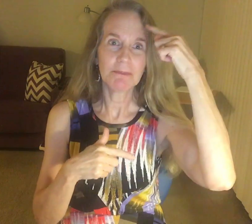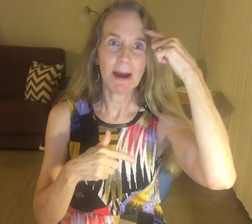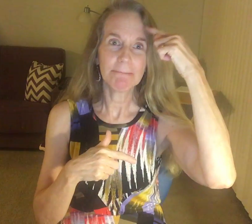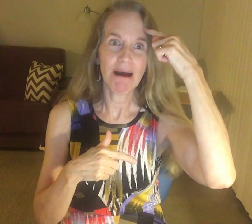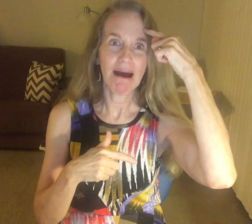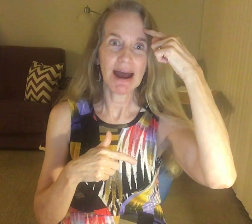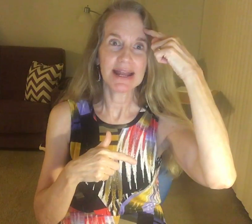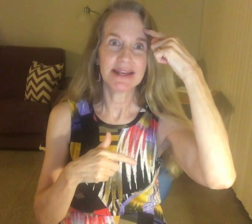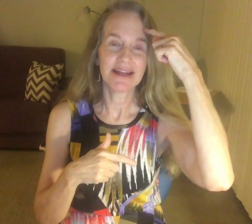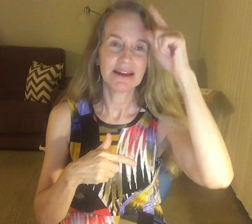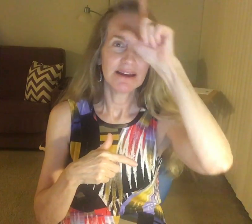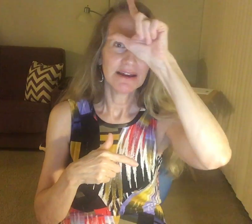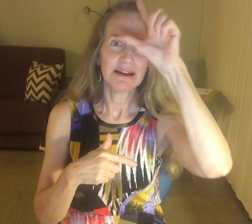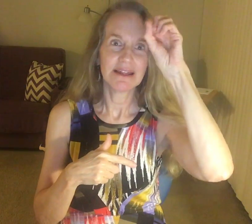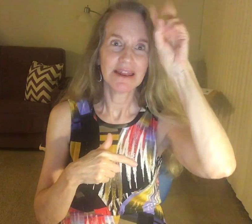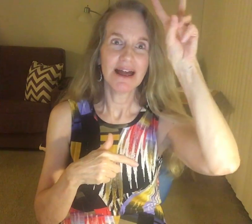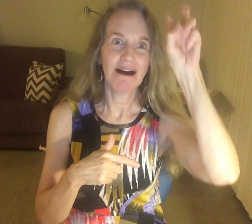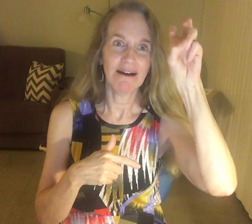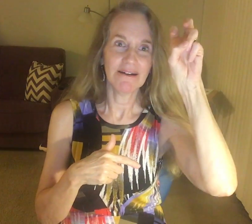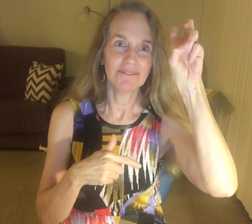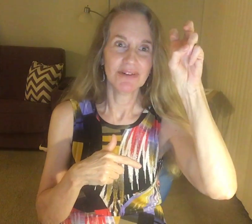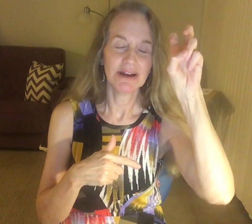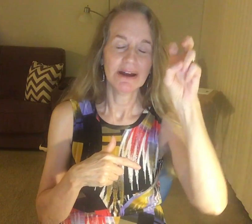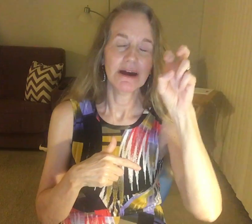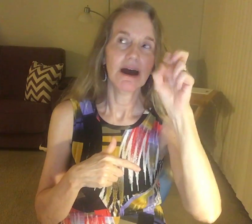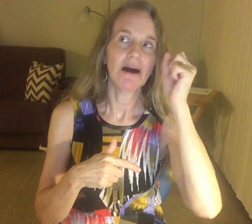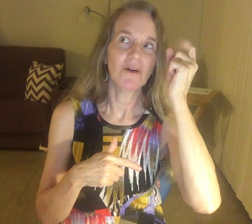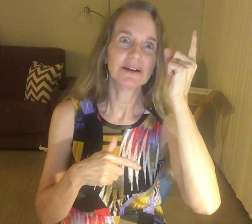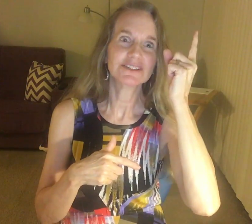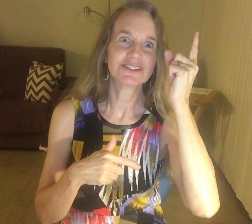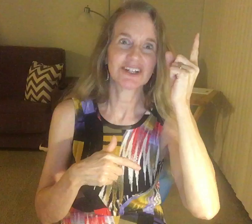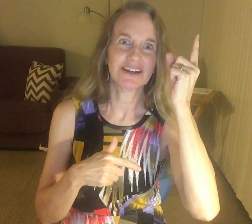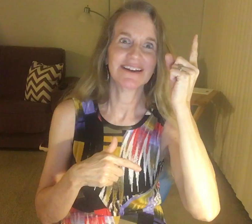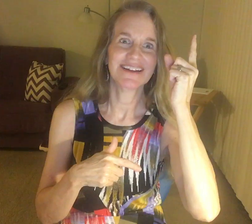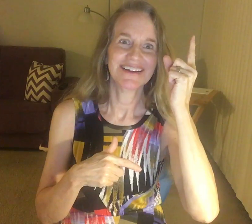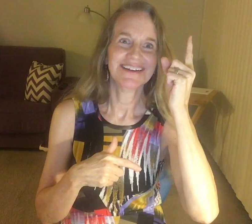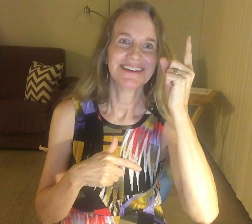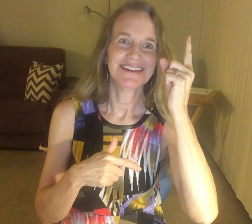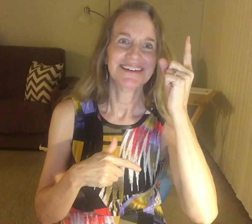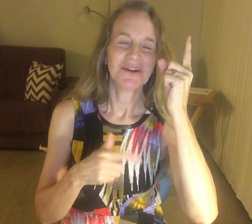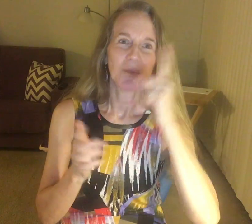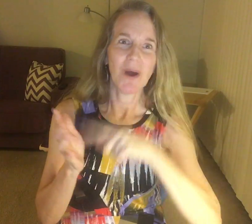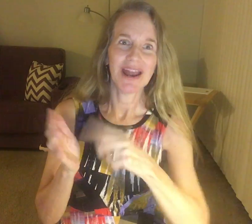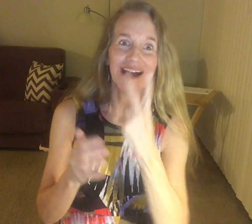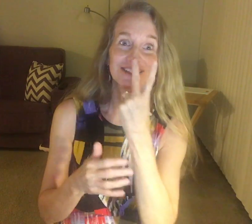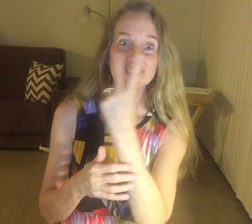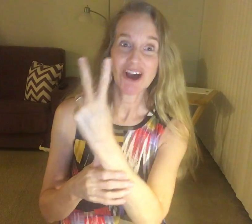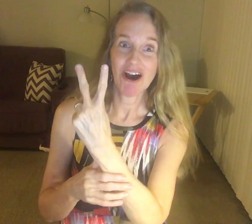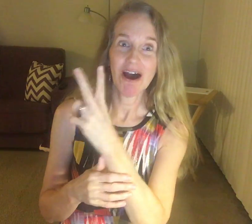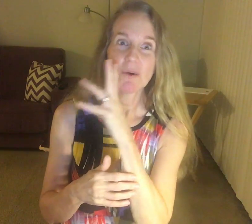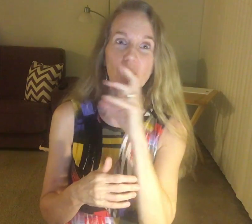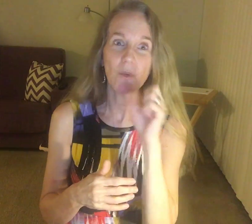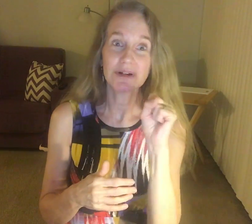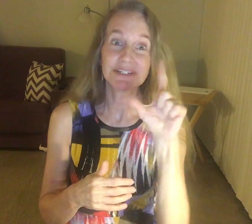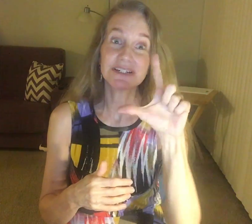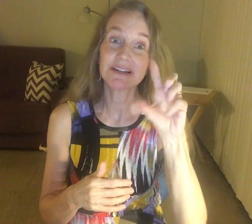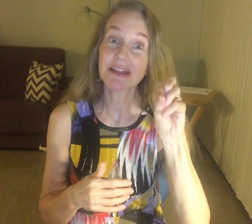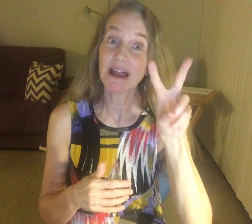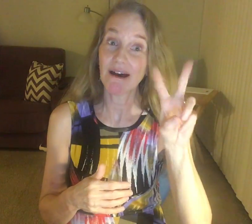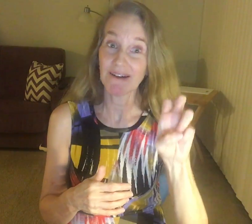my mind. Love. I understand what I saw was love.